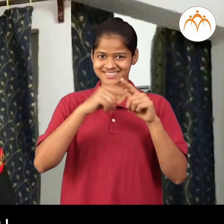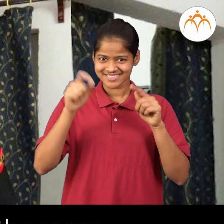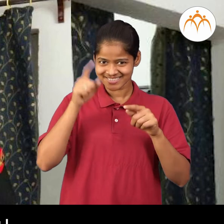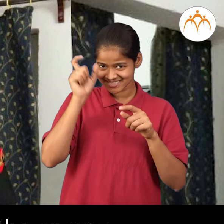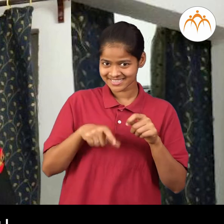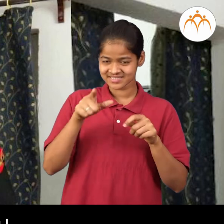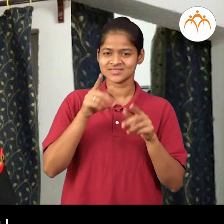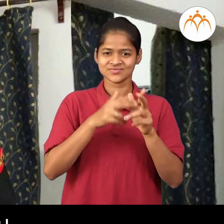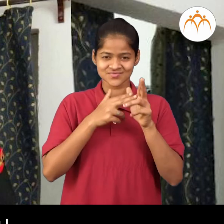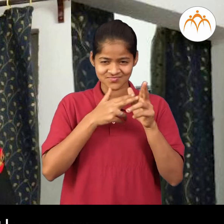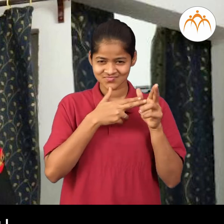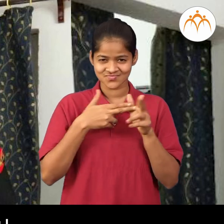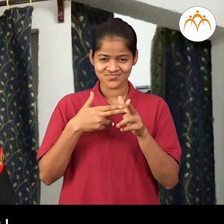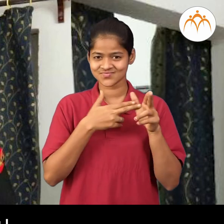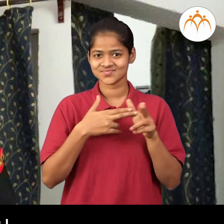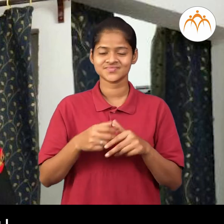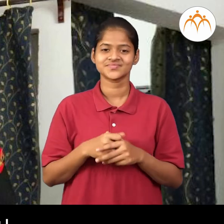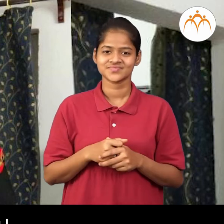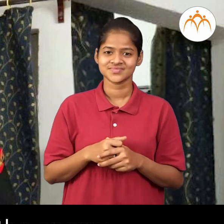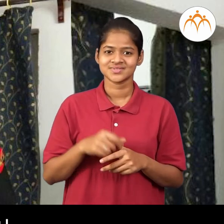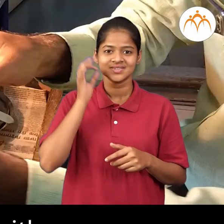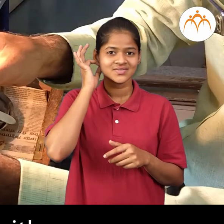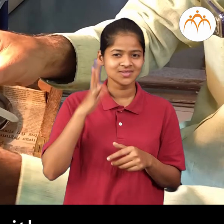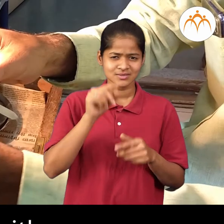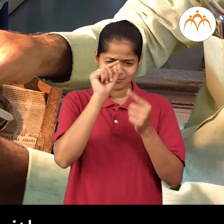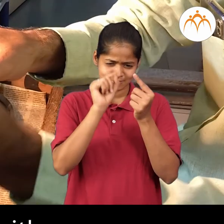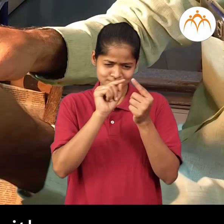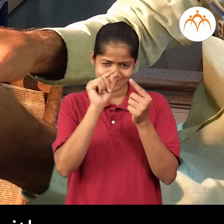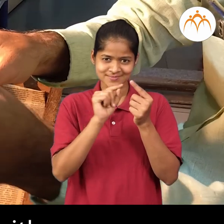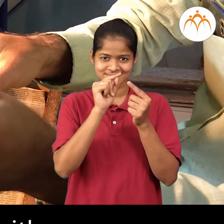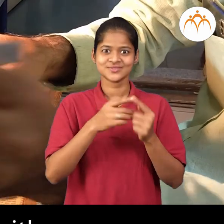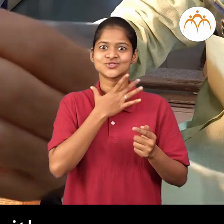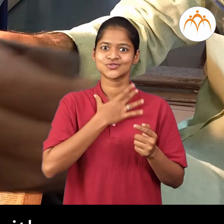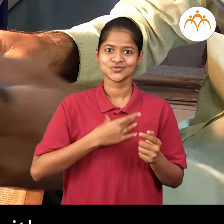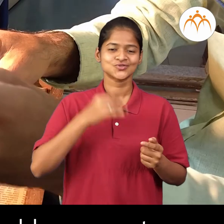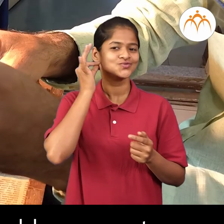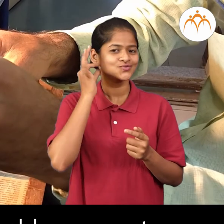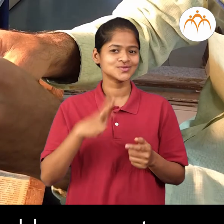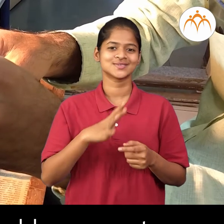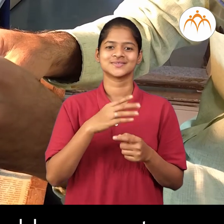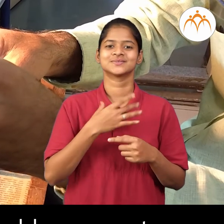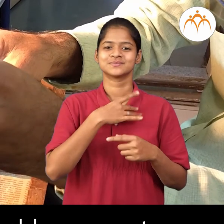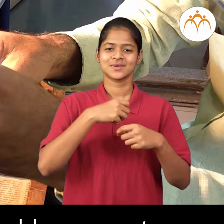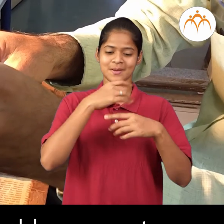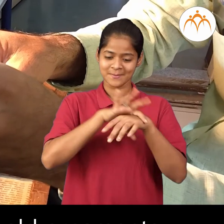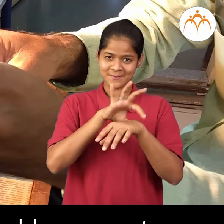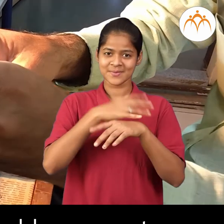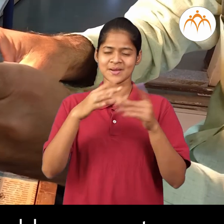fight the enemy. Goldsmith, goldsmith makes gold ornaments.